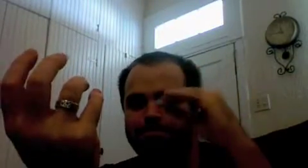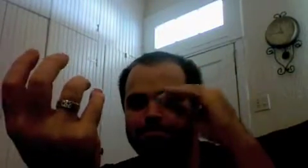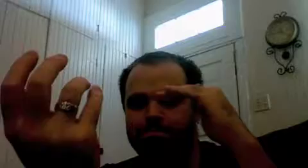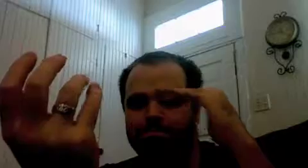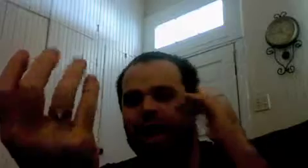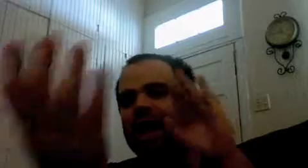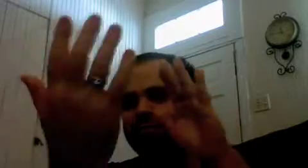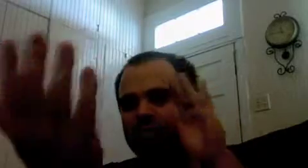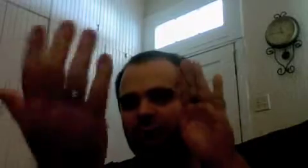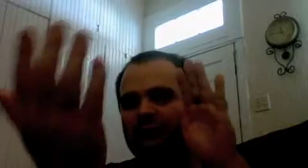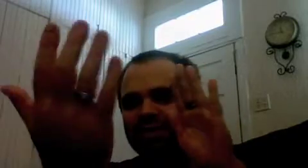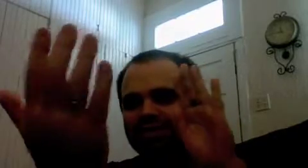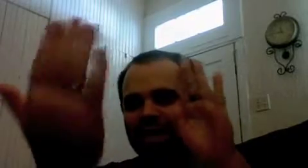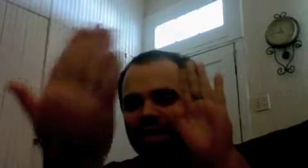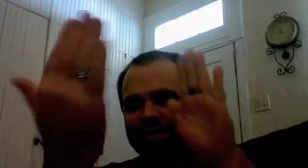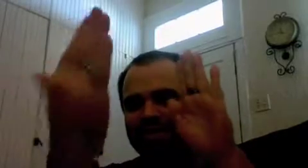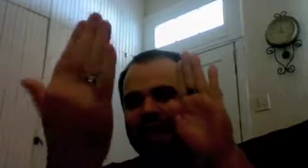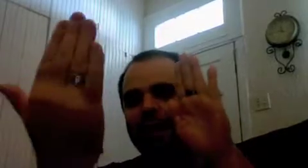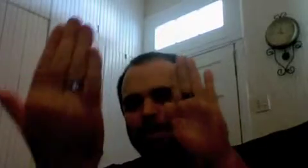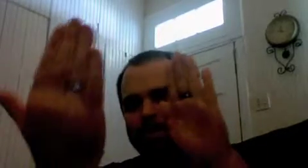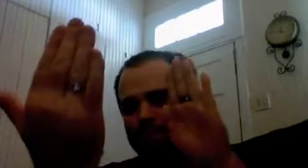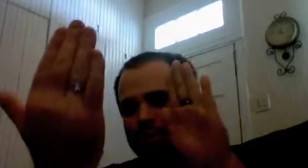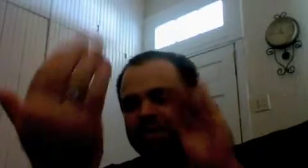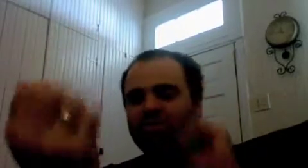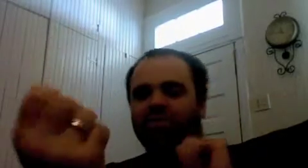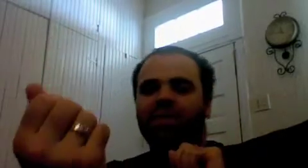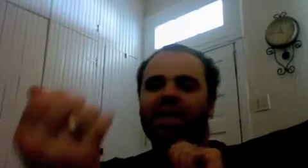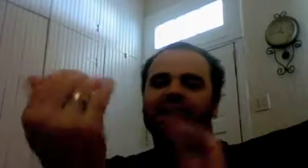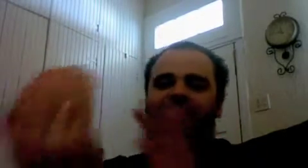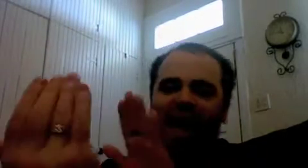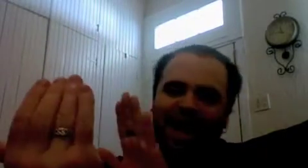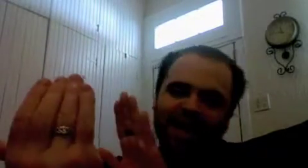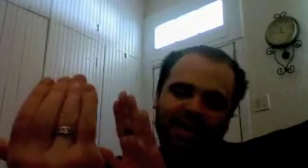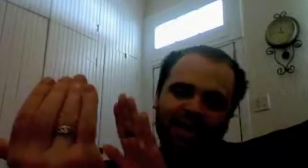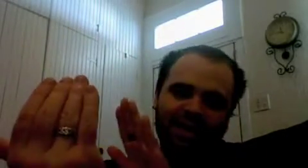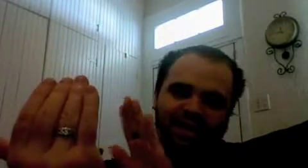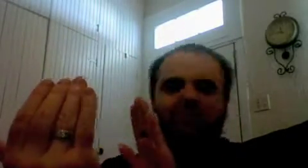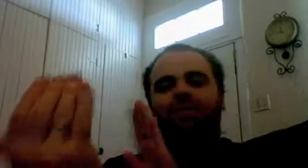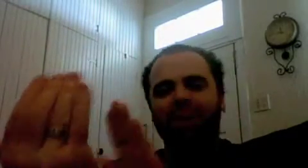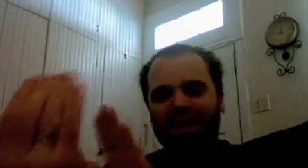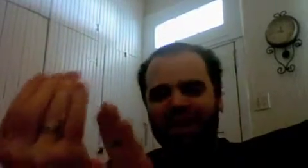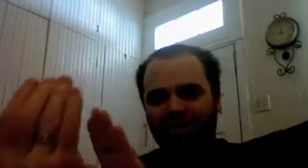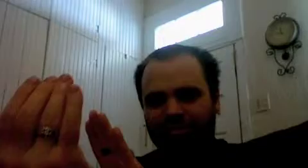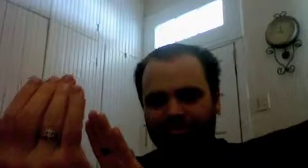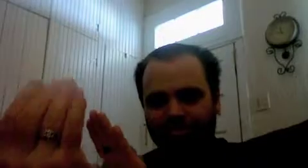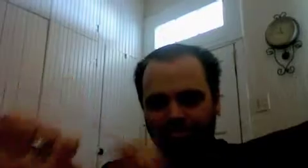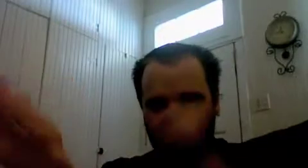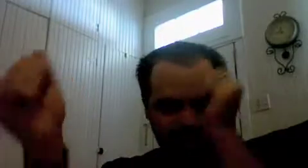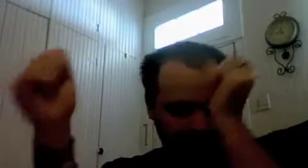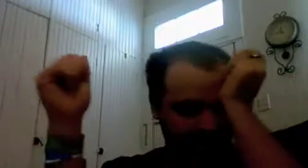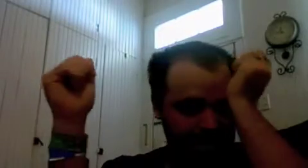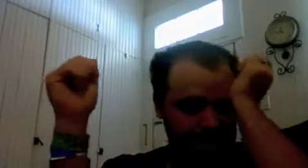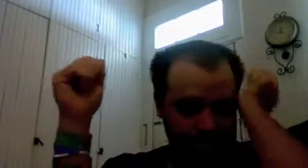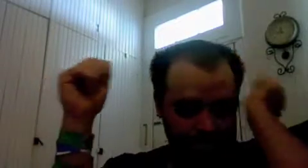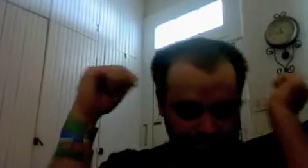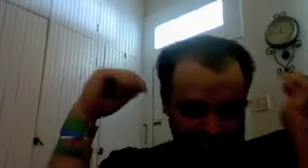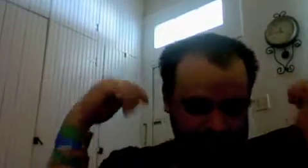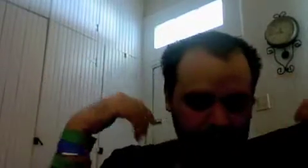I have to reconcile this gap between the two that is the mediation right now